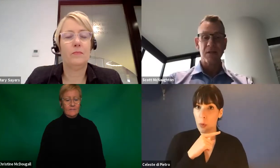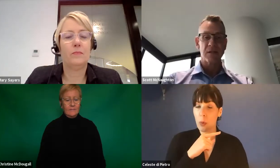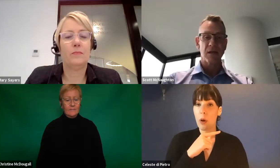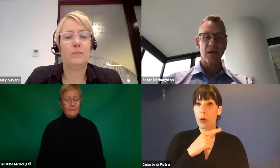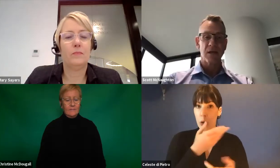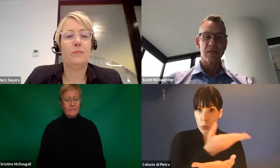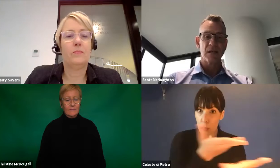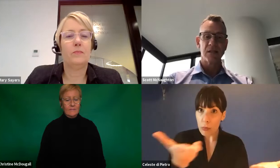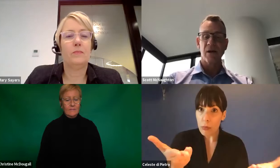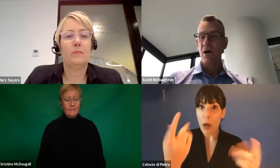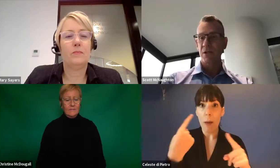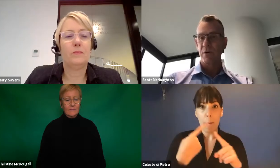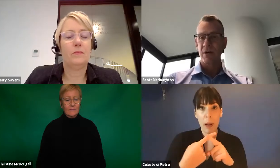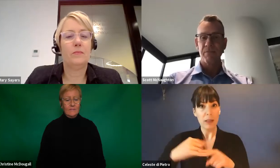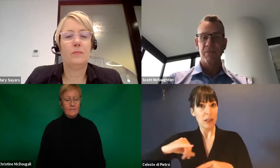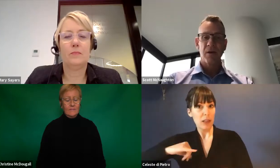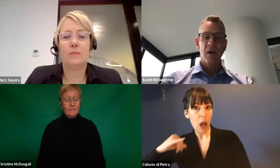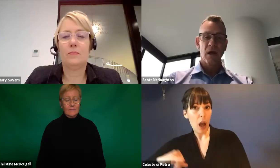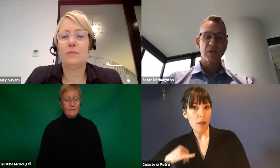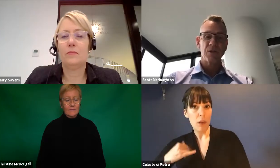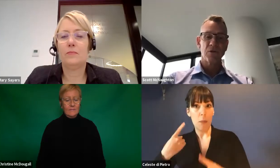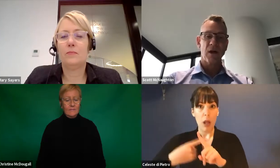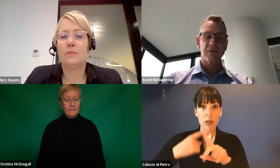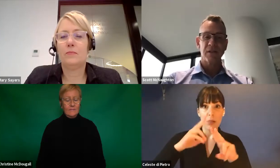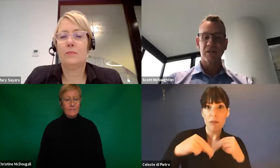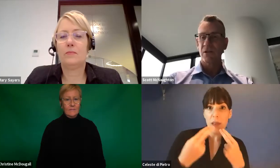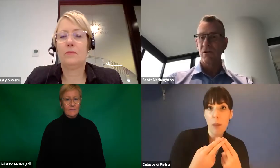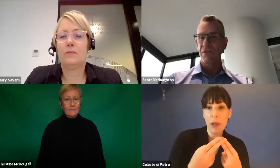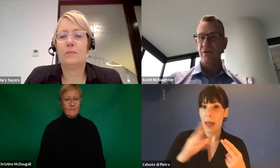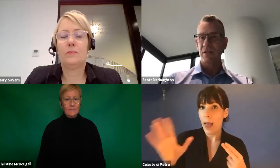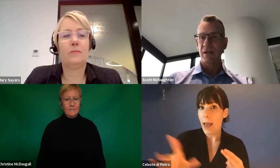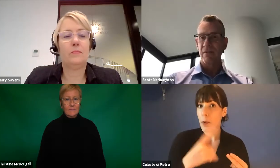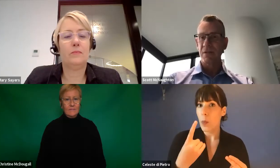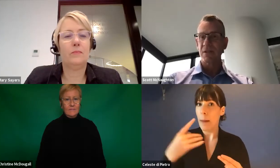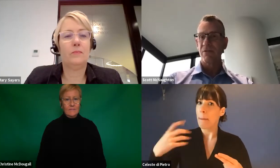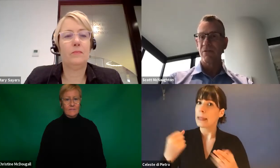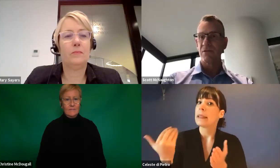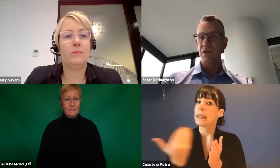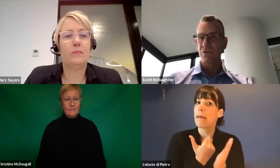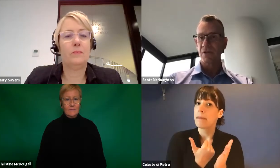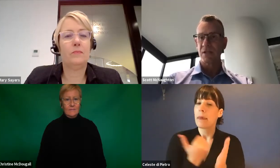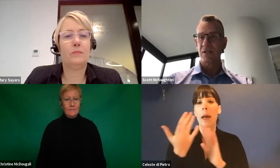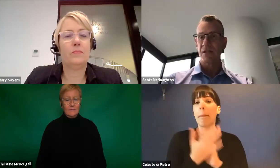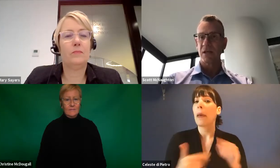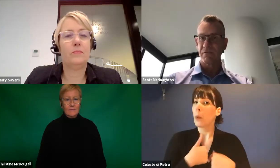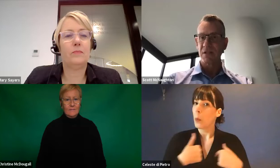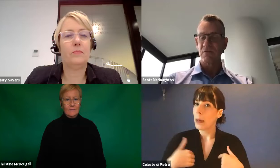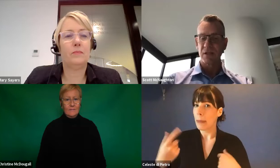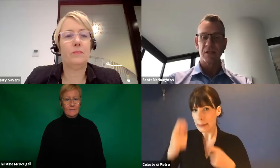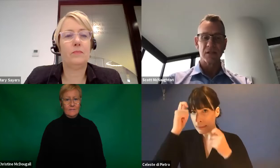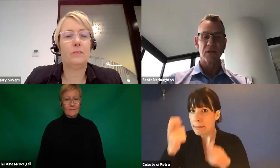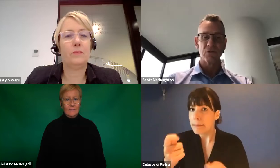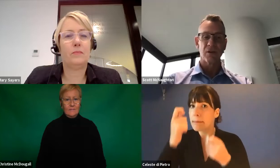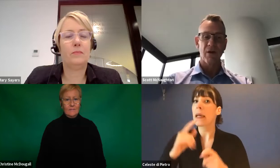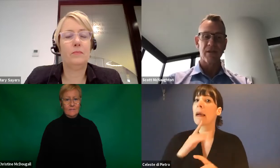families is our highest priority. And so we do have to listen to the authorities and governments around social distancing and physical